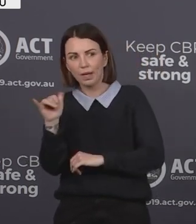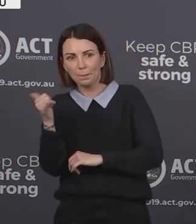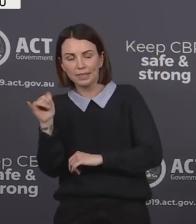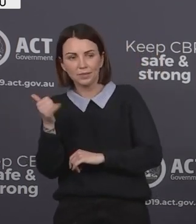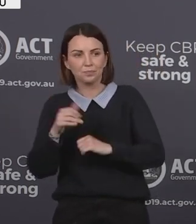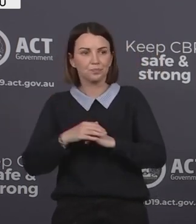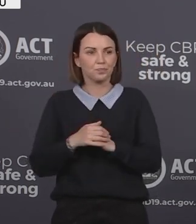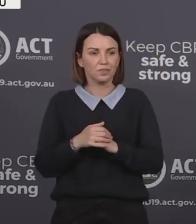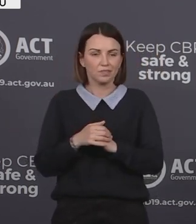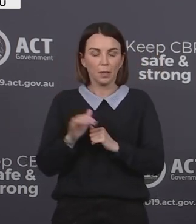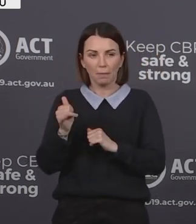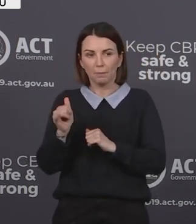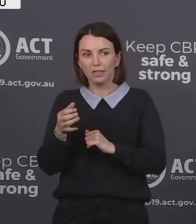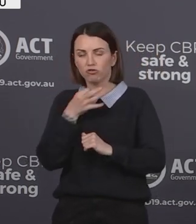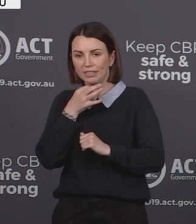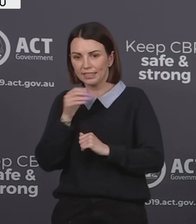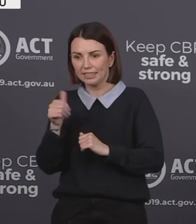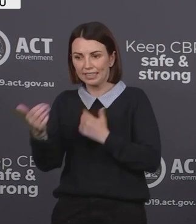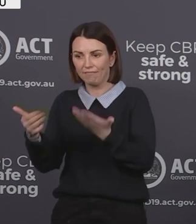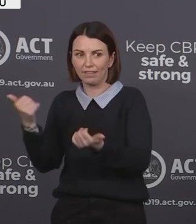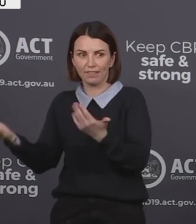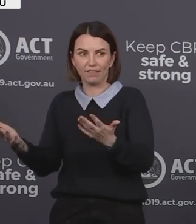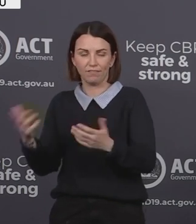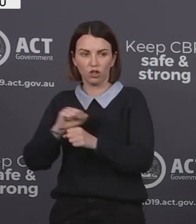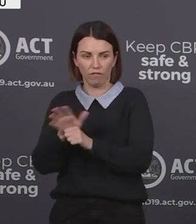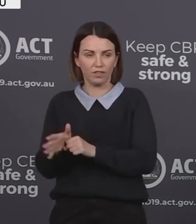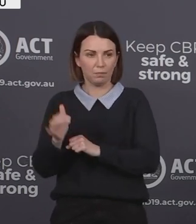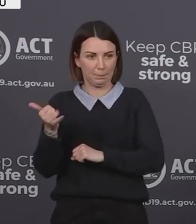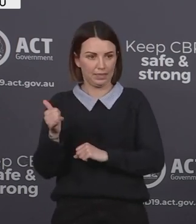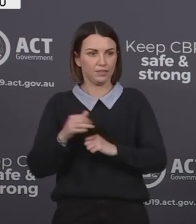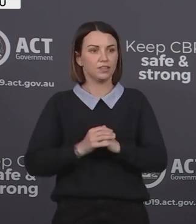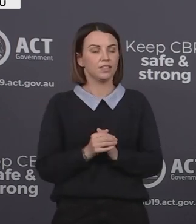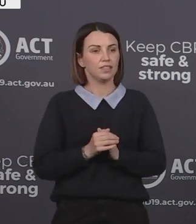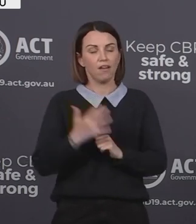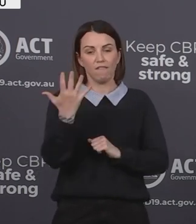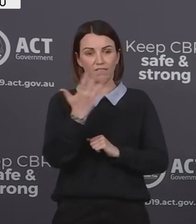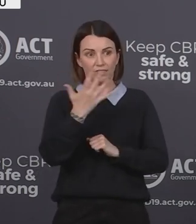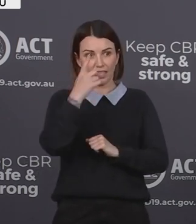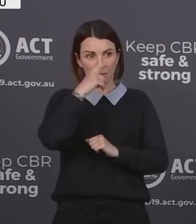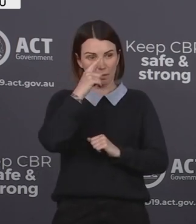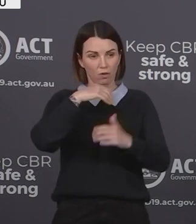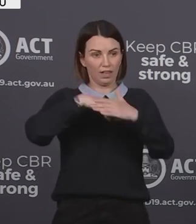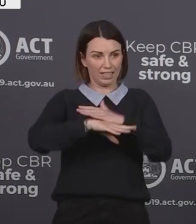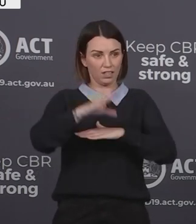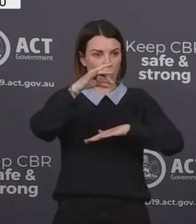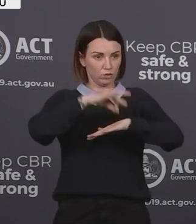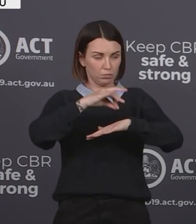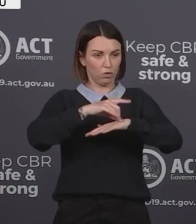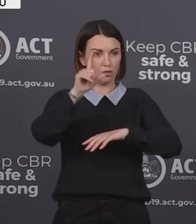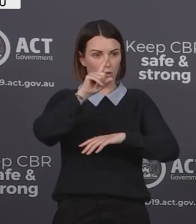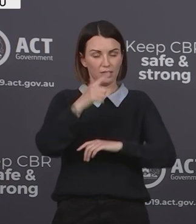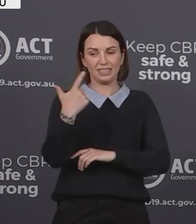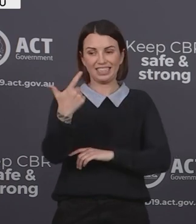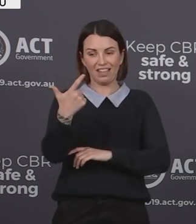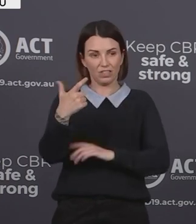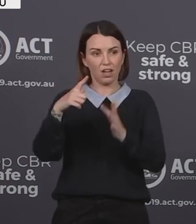period and may present a risk of transmission to others. There are 15 people in our hospitals, seven